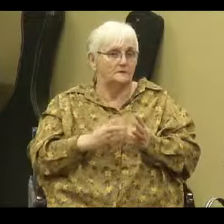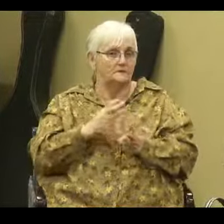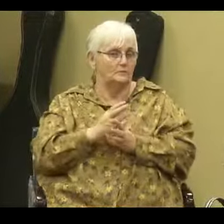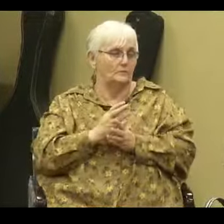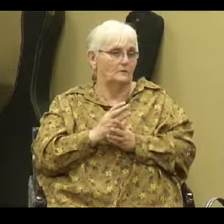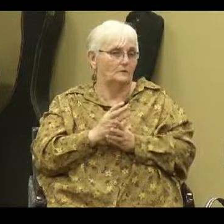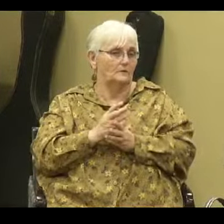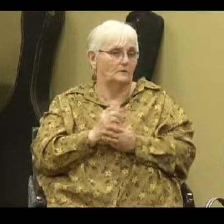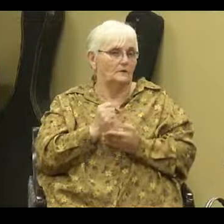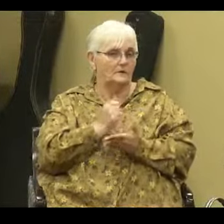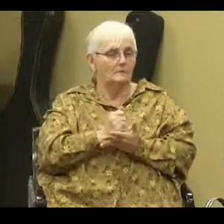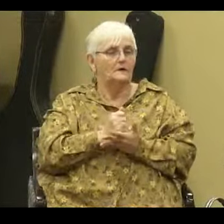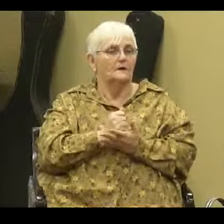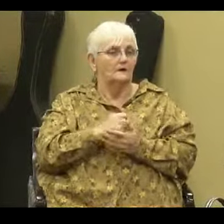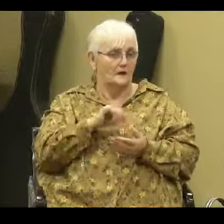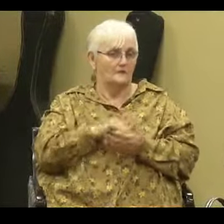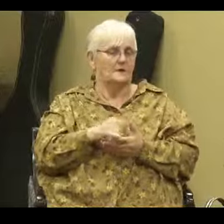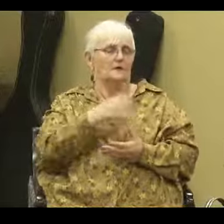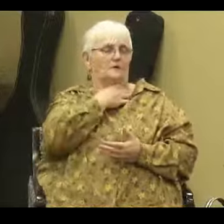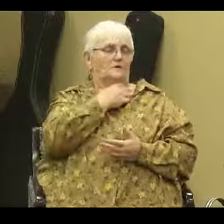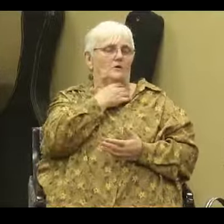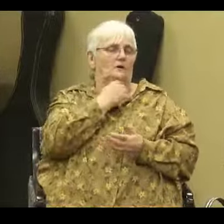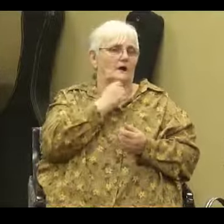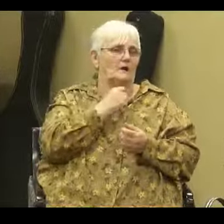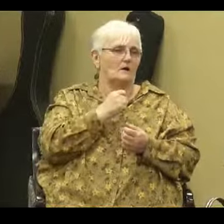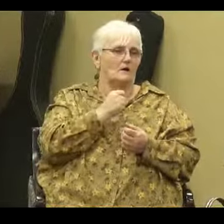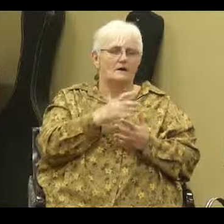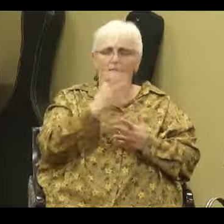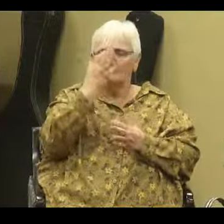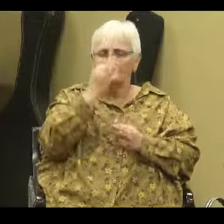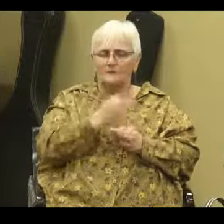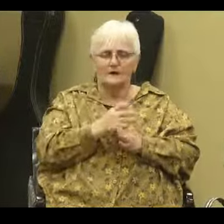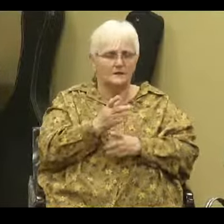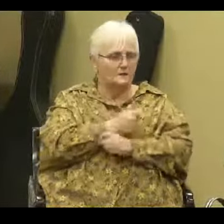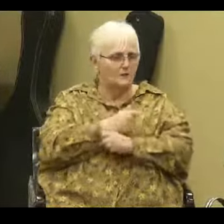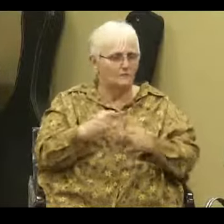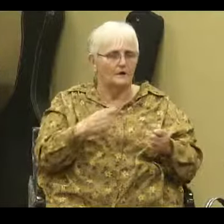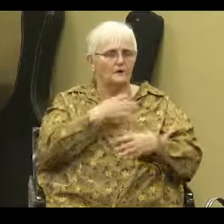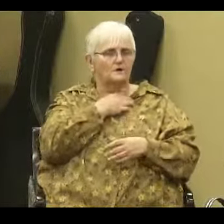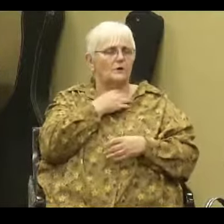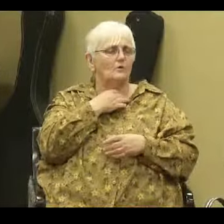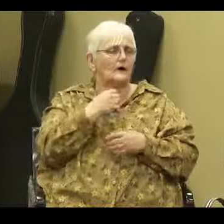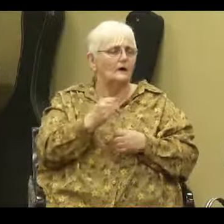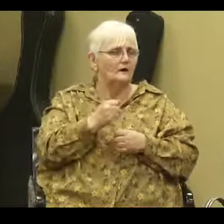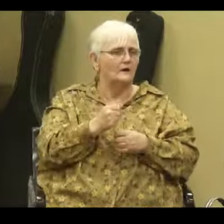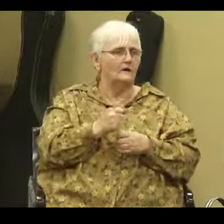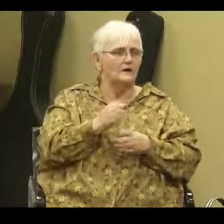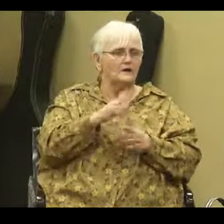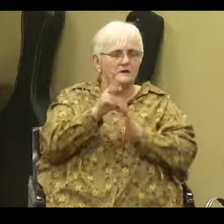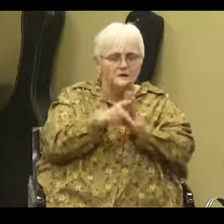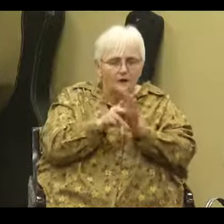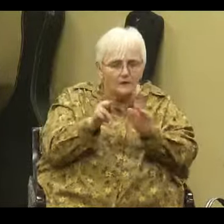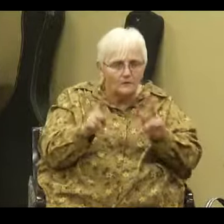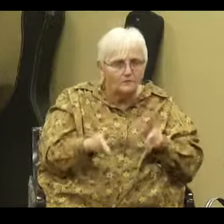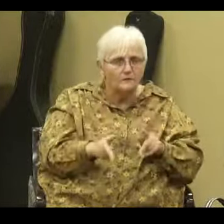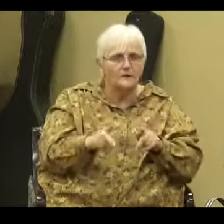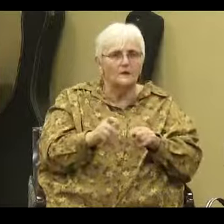Amen. That will choke out faith salvation. That will choke out sacrifice. I mean the